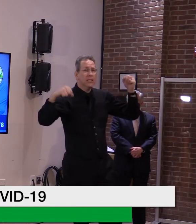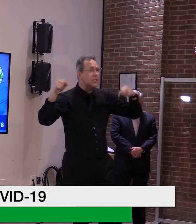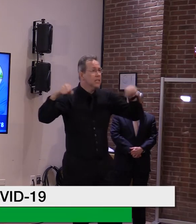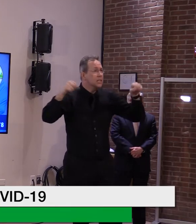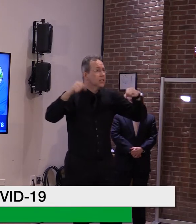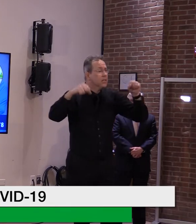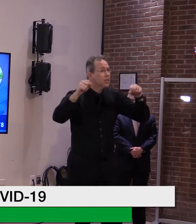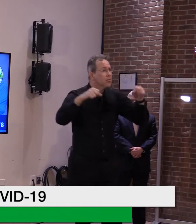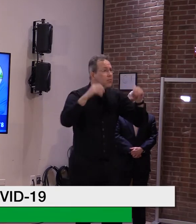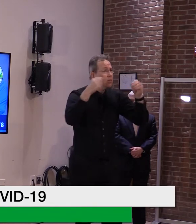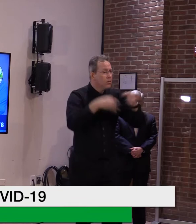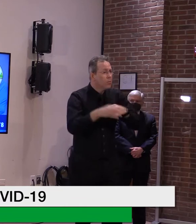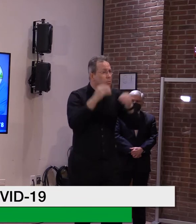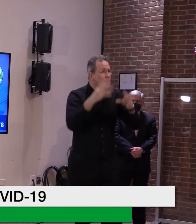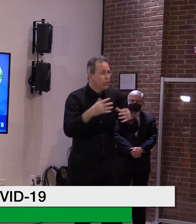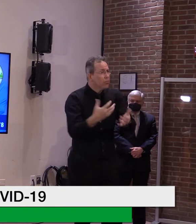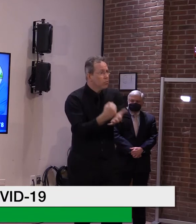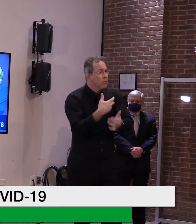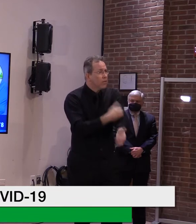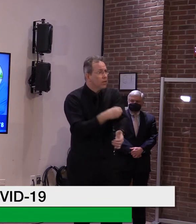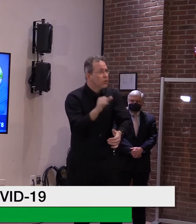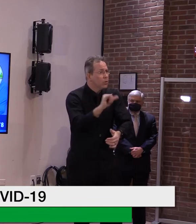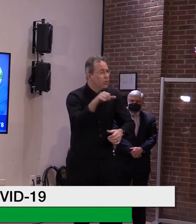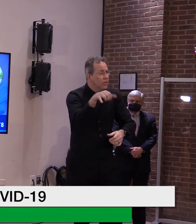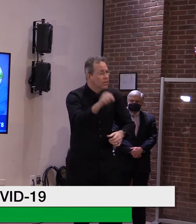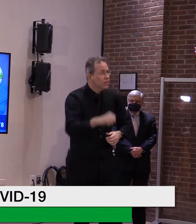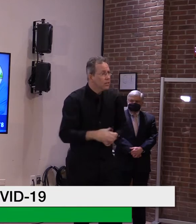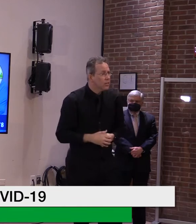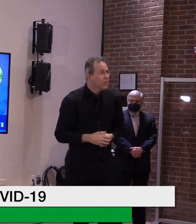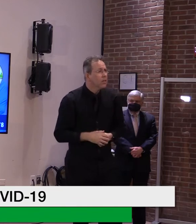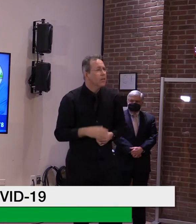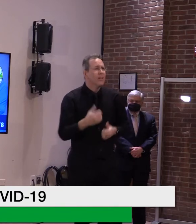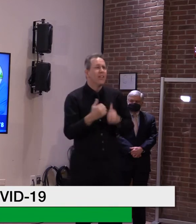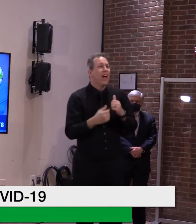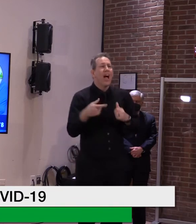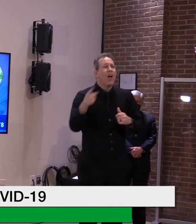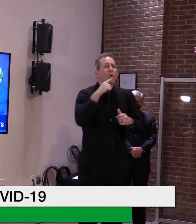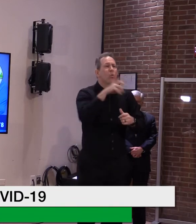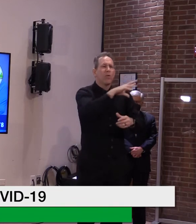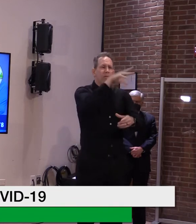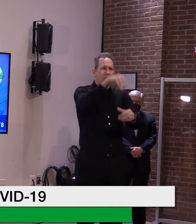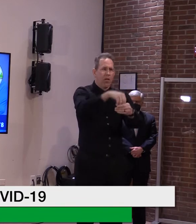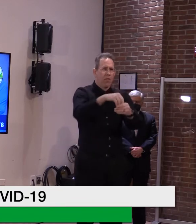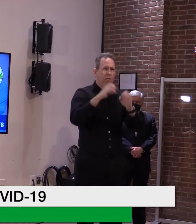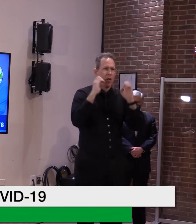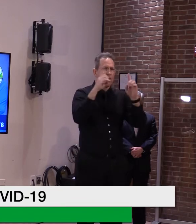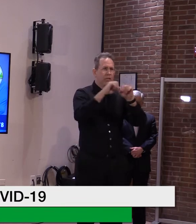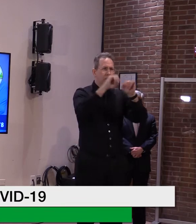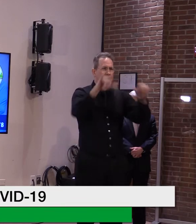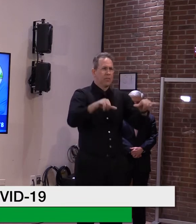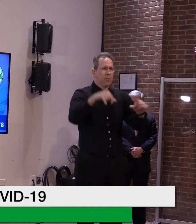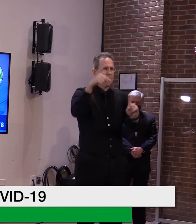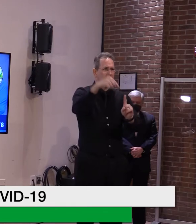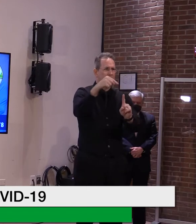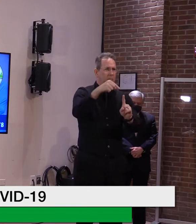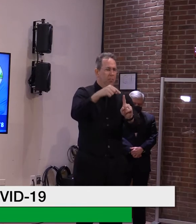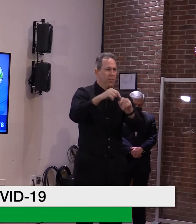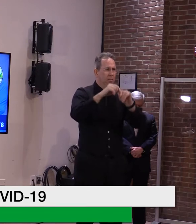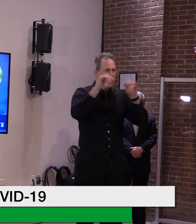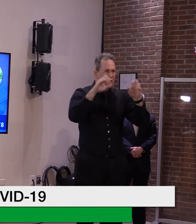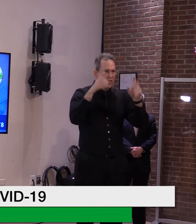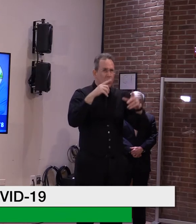and yes, they are part of that. Anyone who is engaged in the, within the footprint of the, of the building.